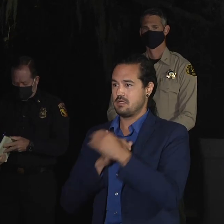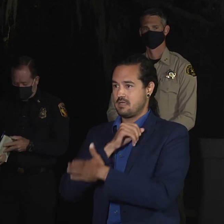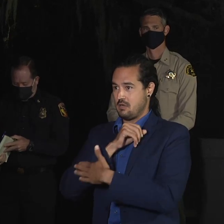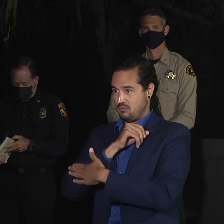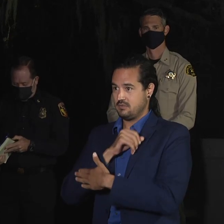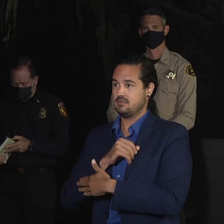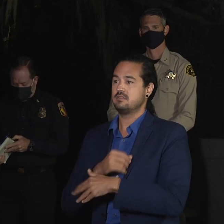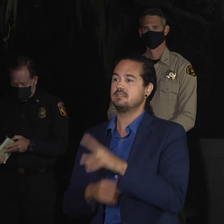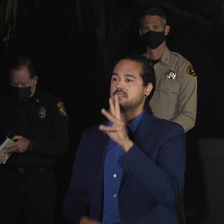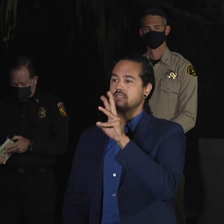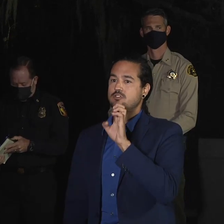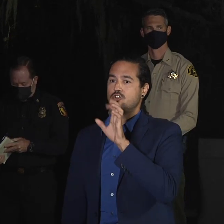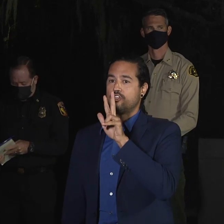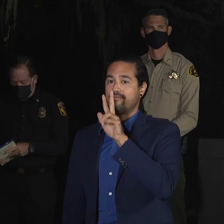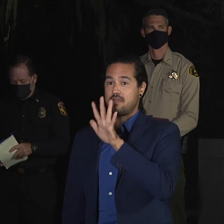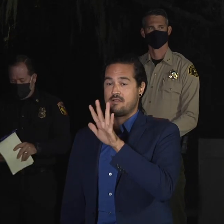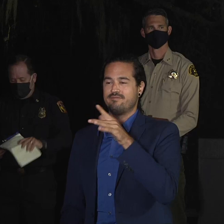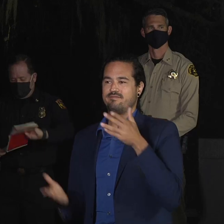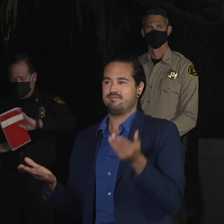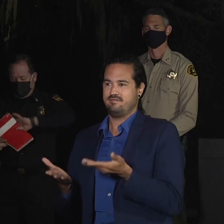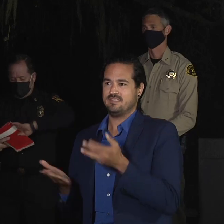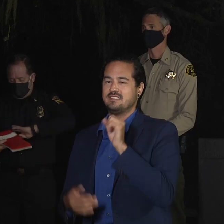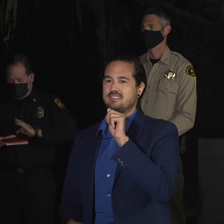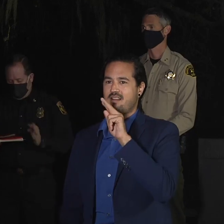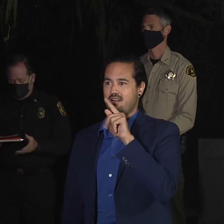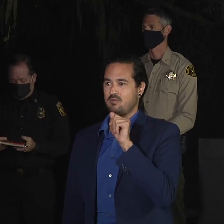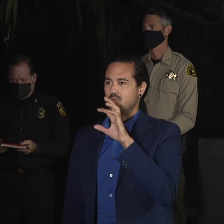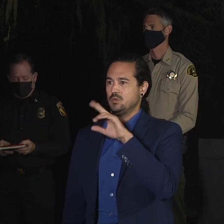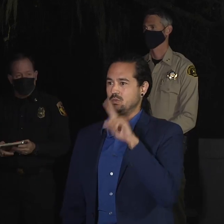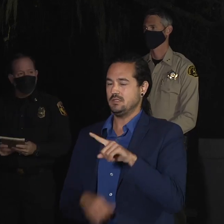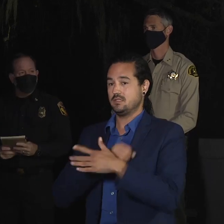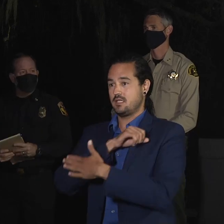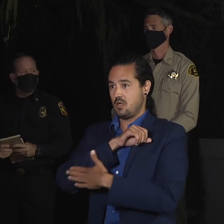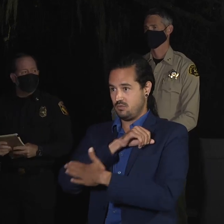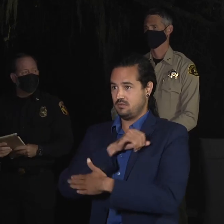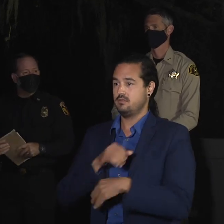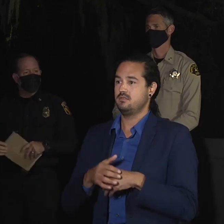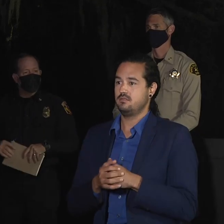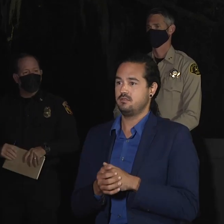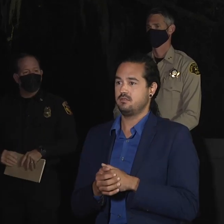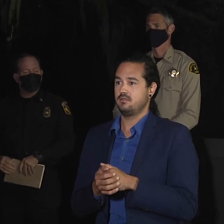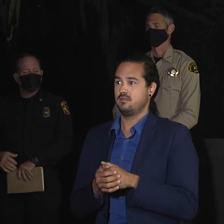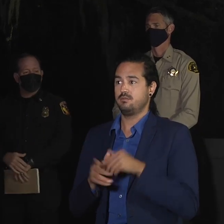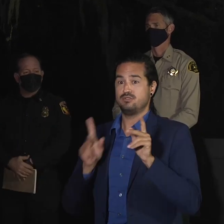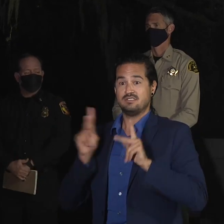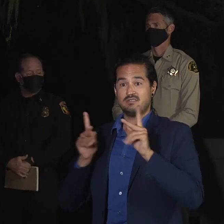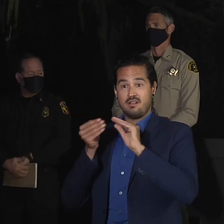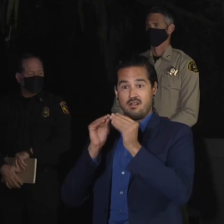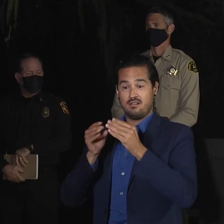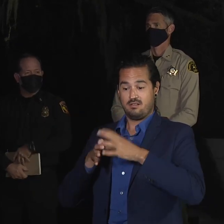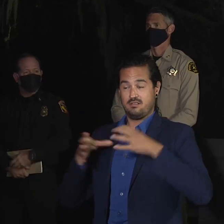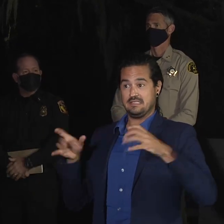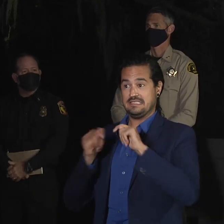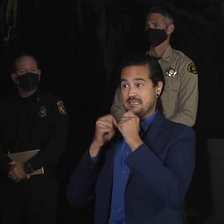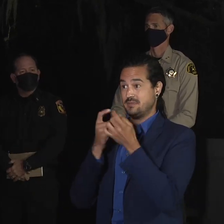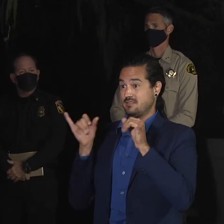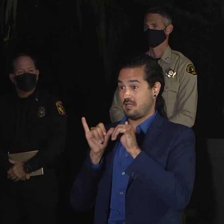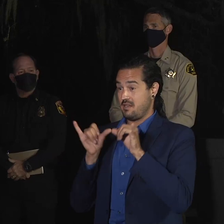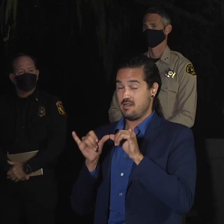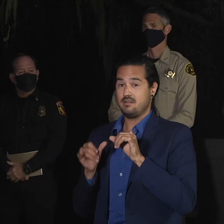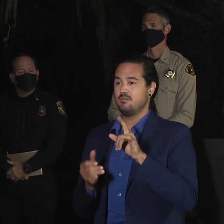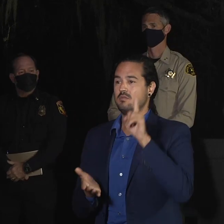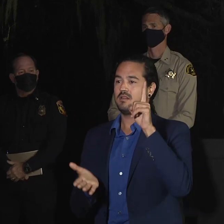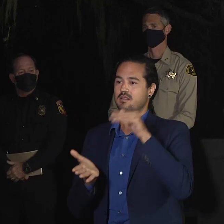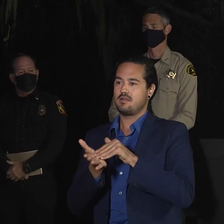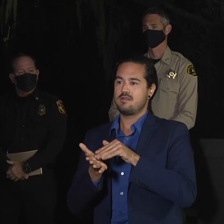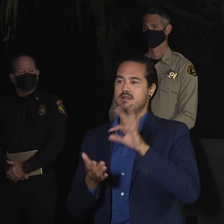With that, our personnel numbers continue to increase as more resources arrive at scene and we now have 1,982